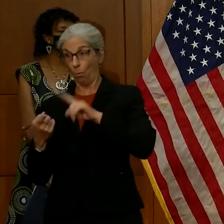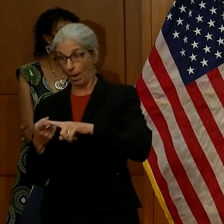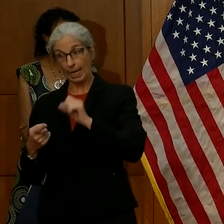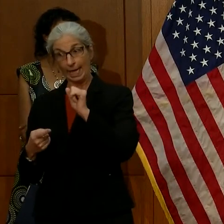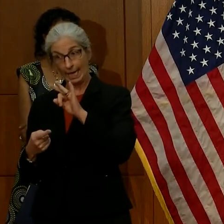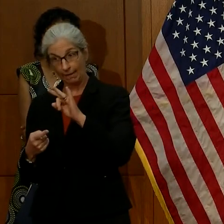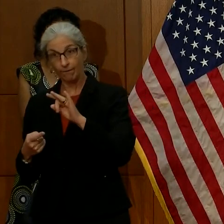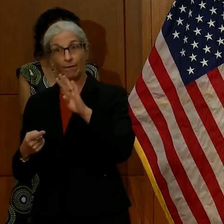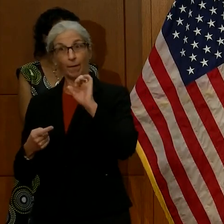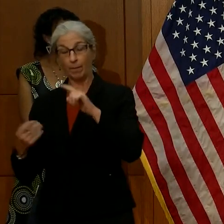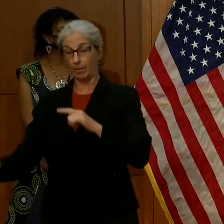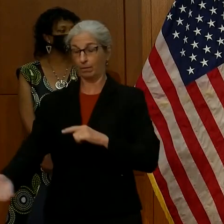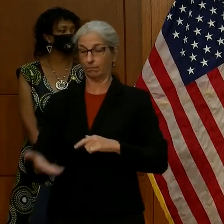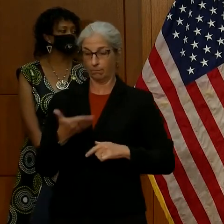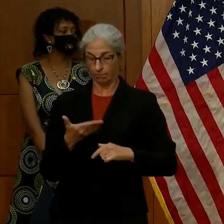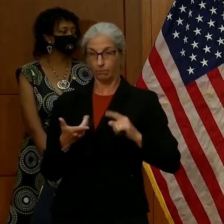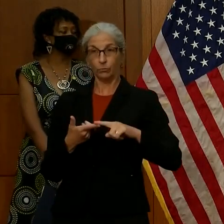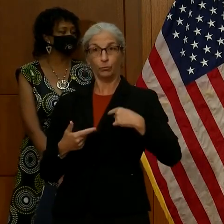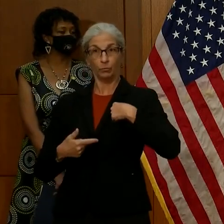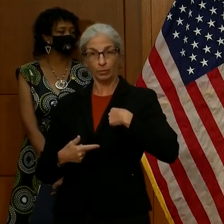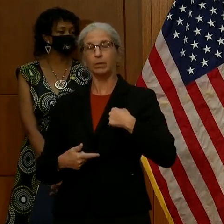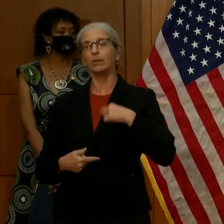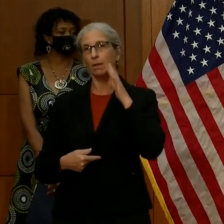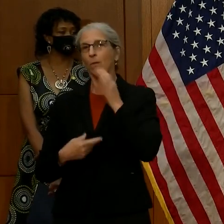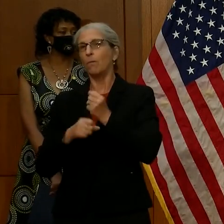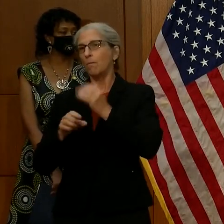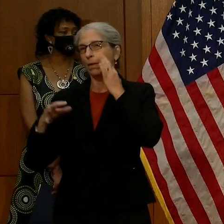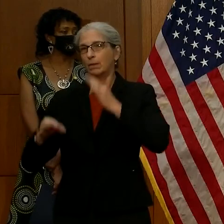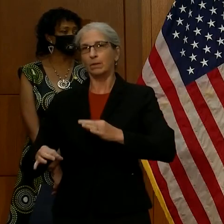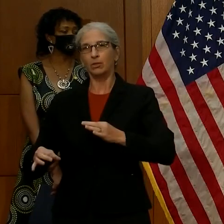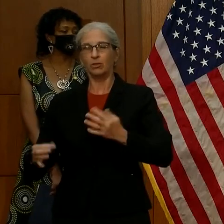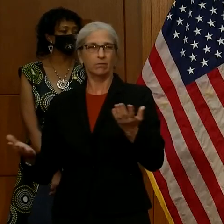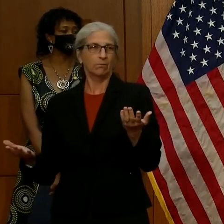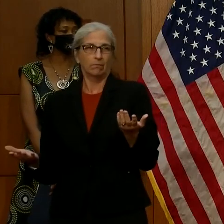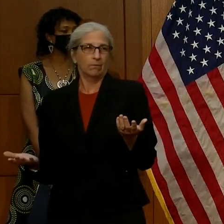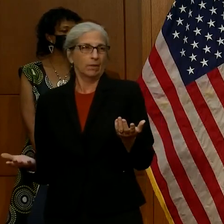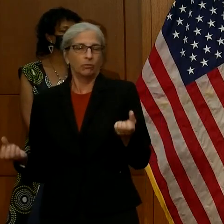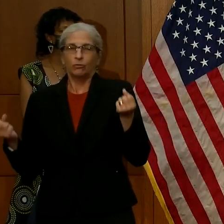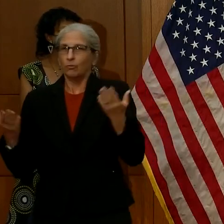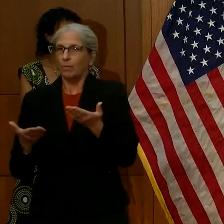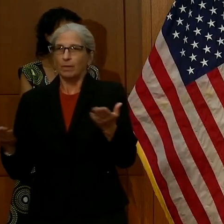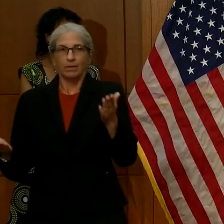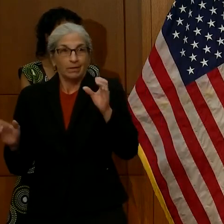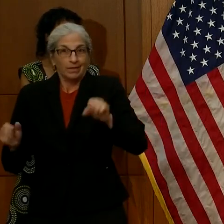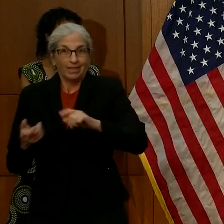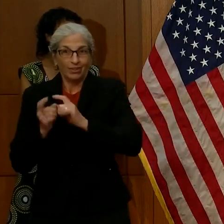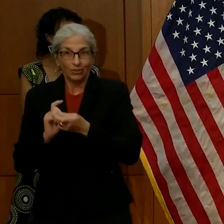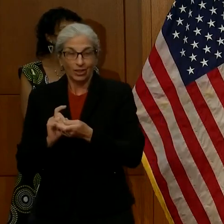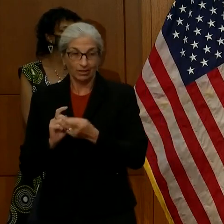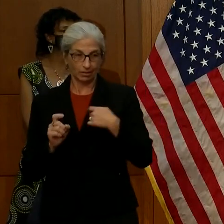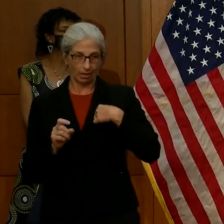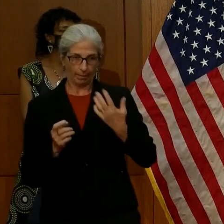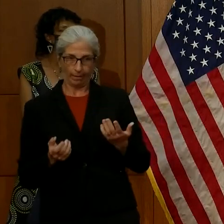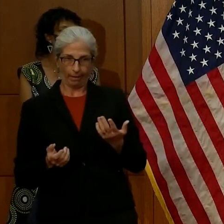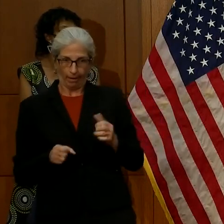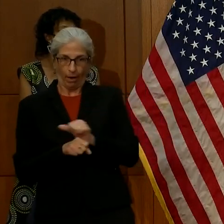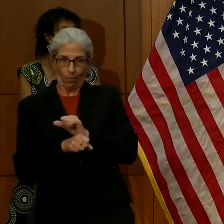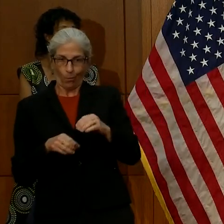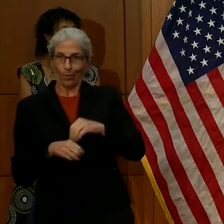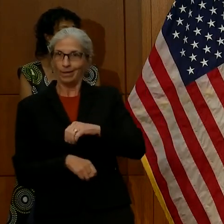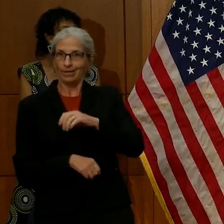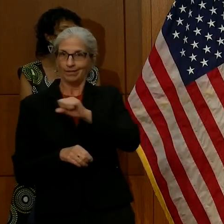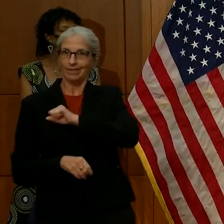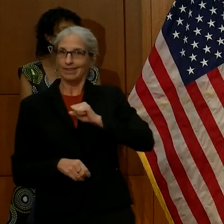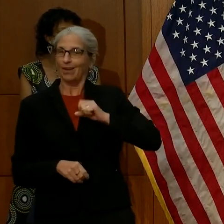get to my desk, I'll make a decision at that time. It's just so much can change and there's having been in the Senate for six years and as lieutenant